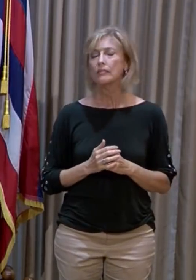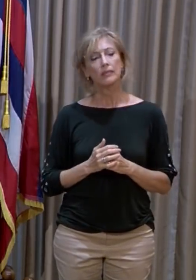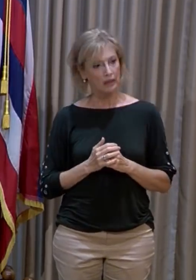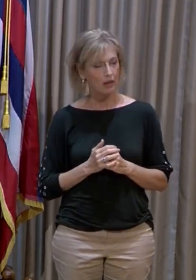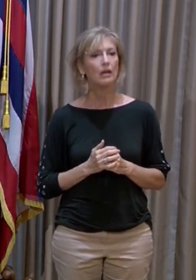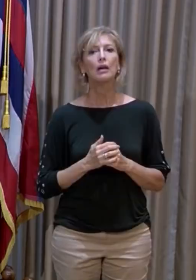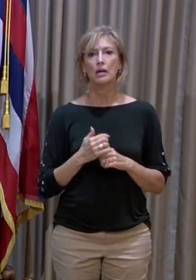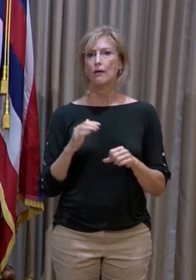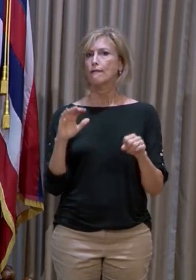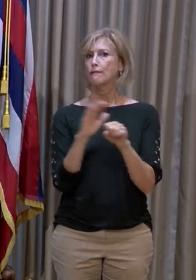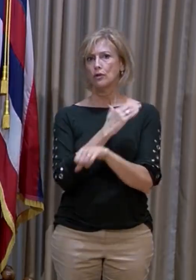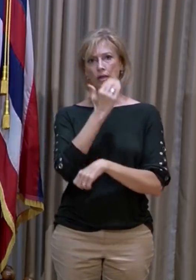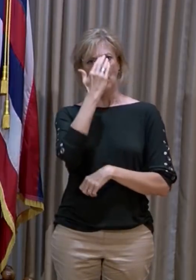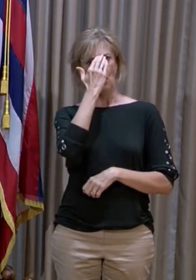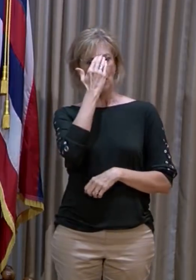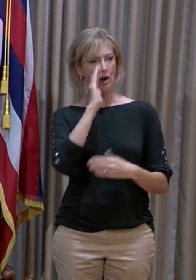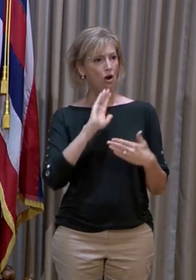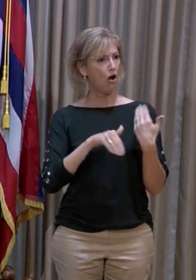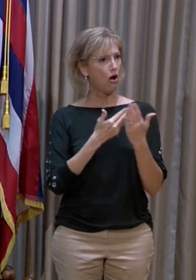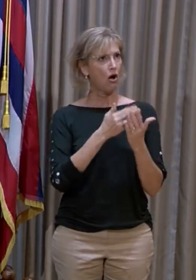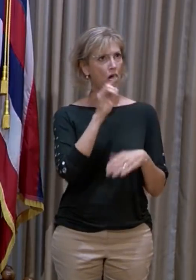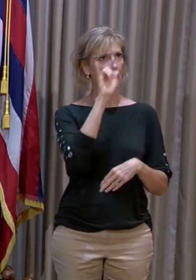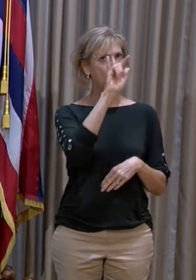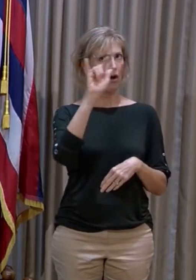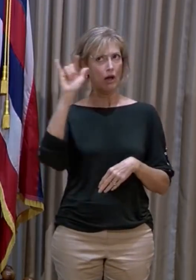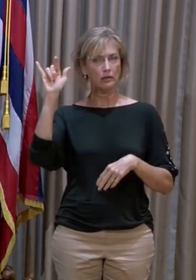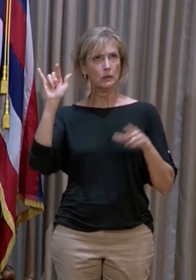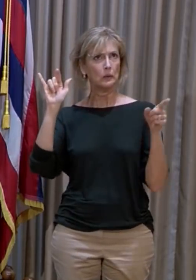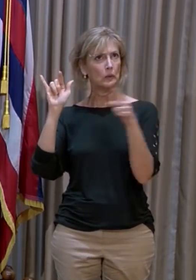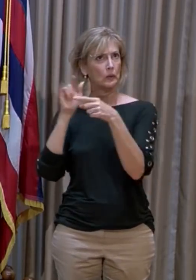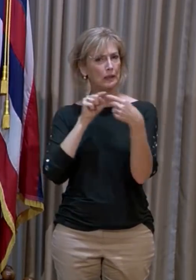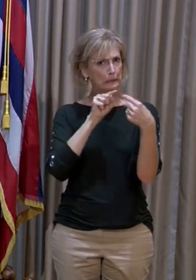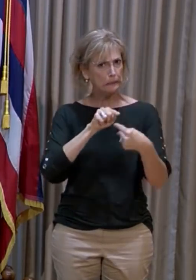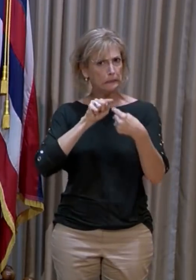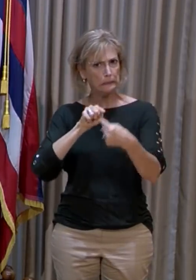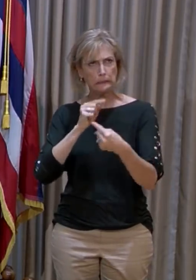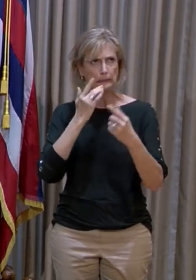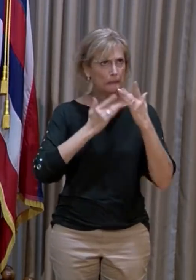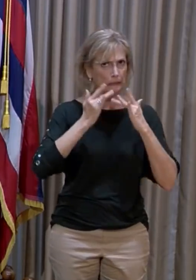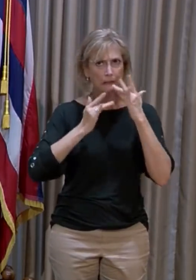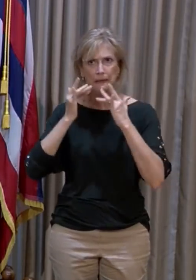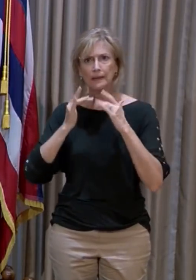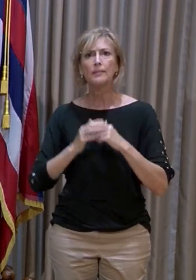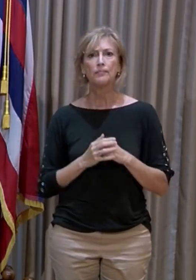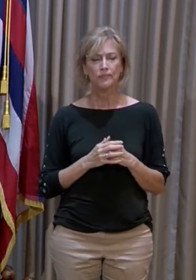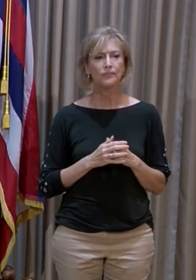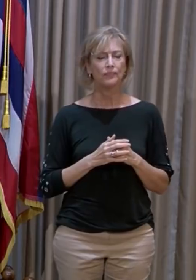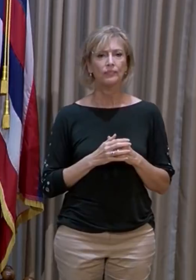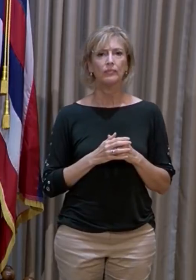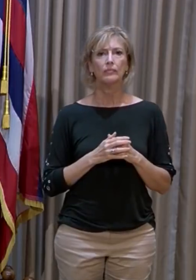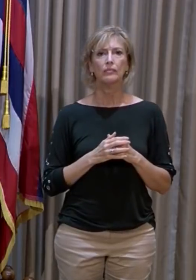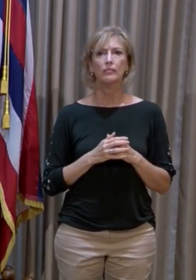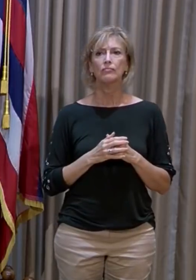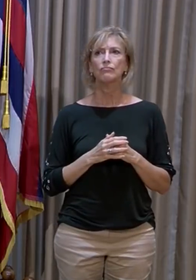am fully aware that all the airlines continue to struggle. There was general